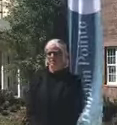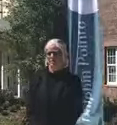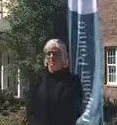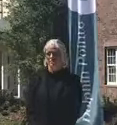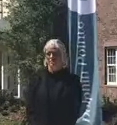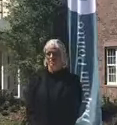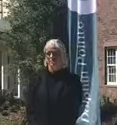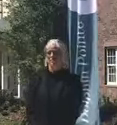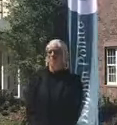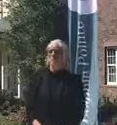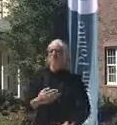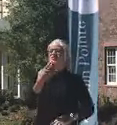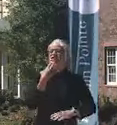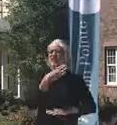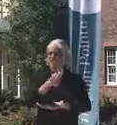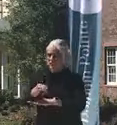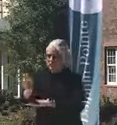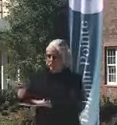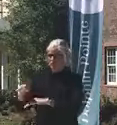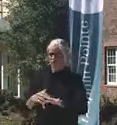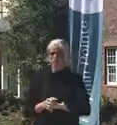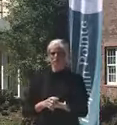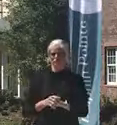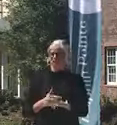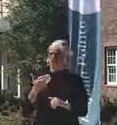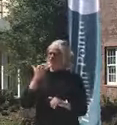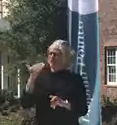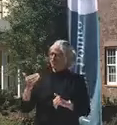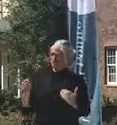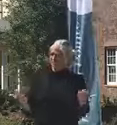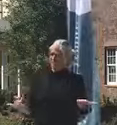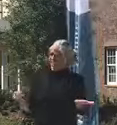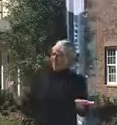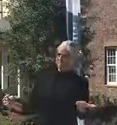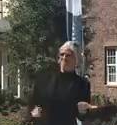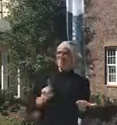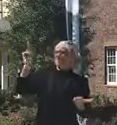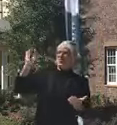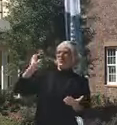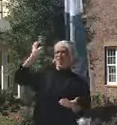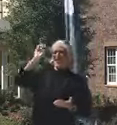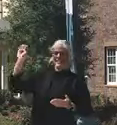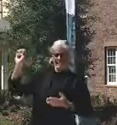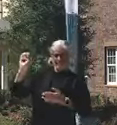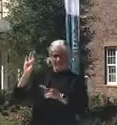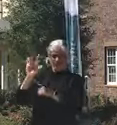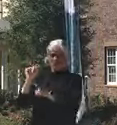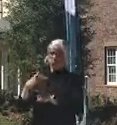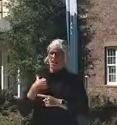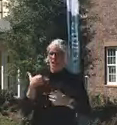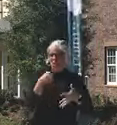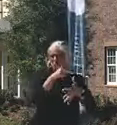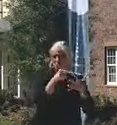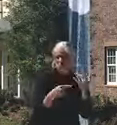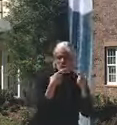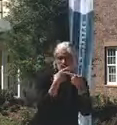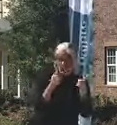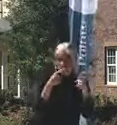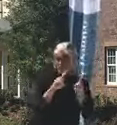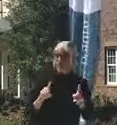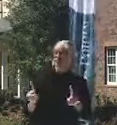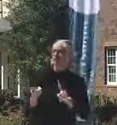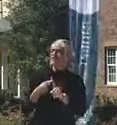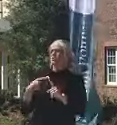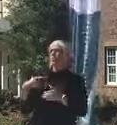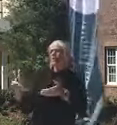Good afternoon. It's great to be back in Northeast Florida. I've got a couple of announcements. First is we introduced a couple